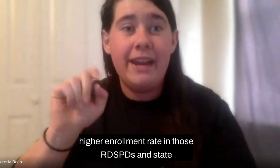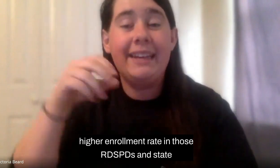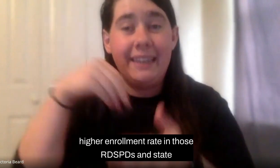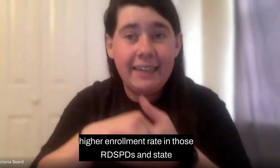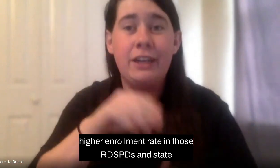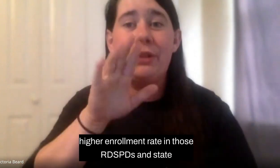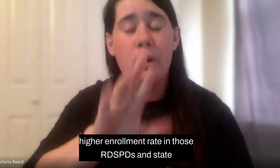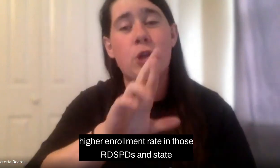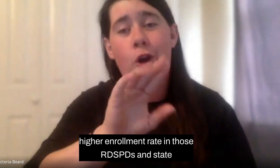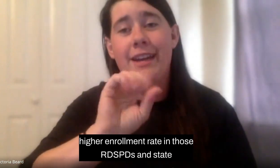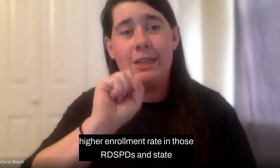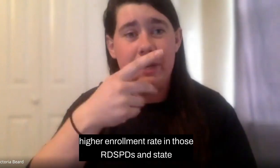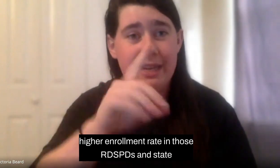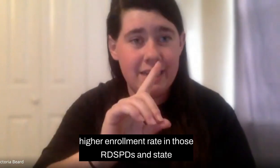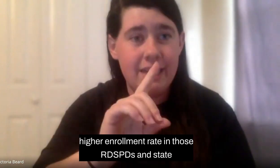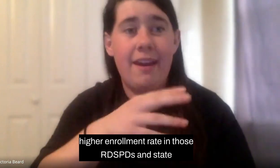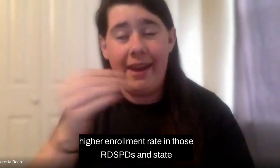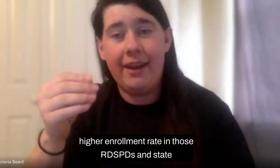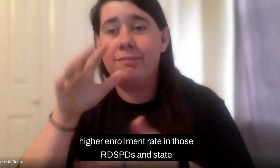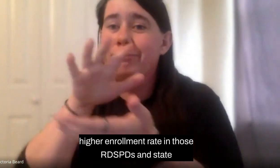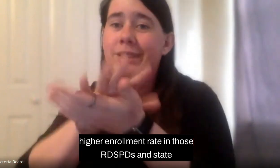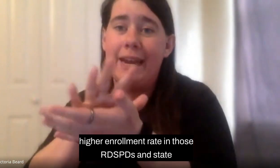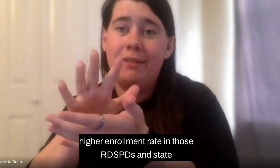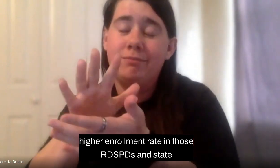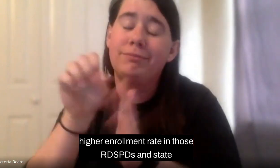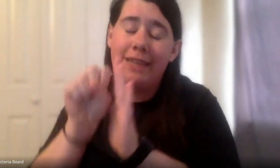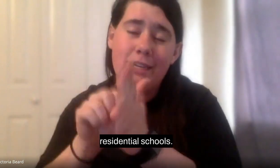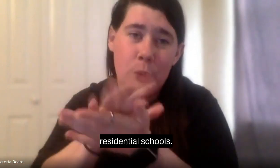in those RDS PD and state schools.